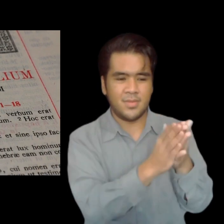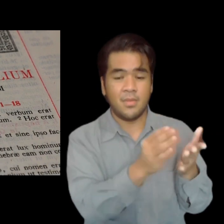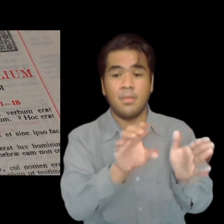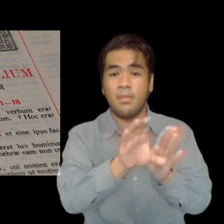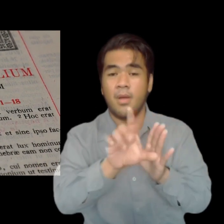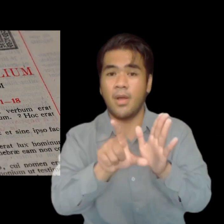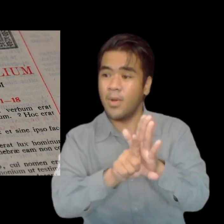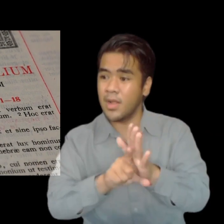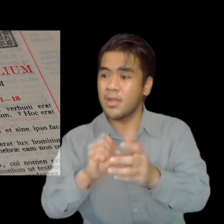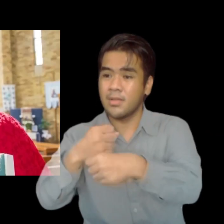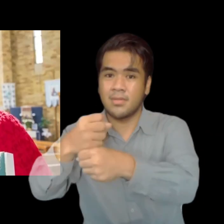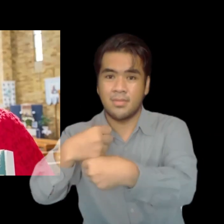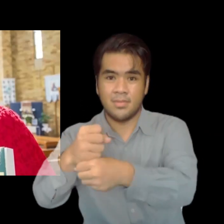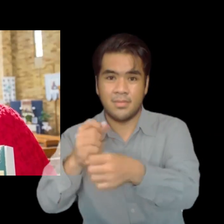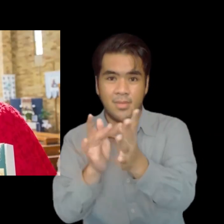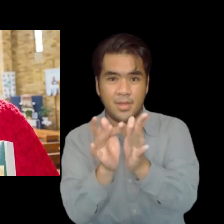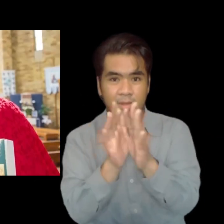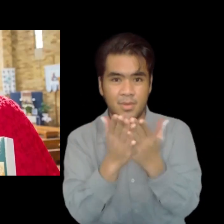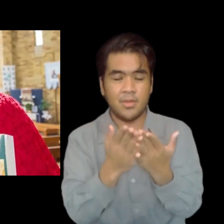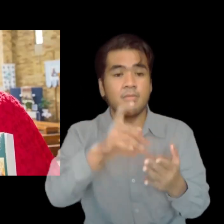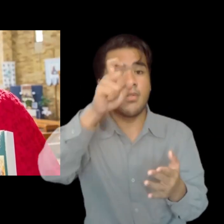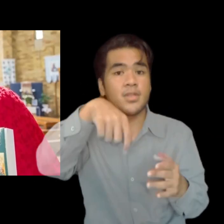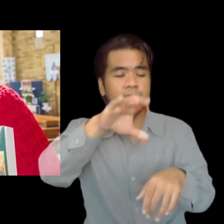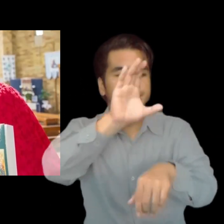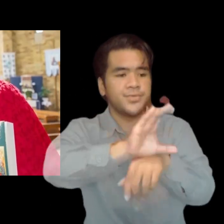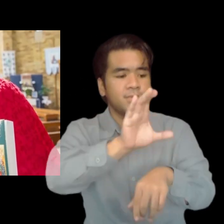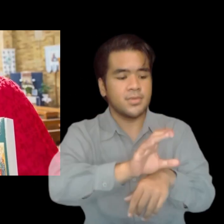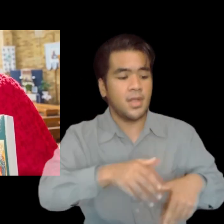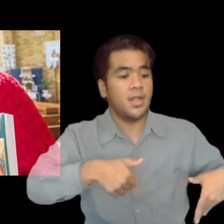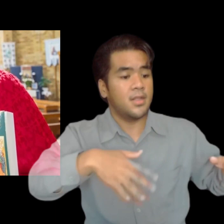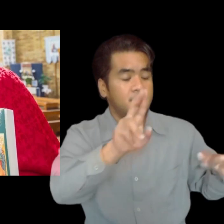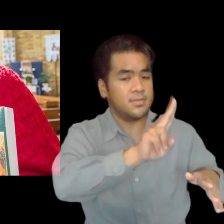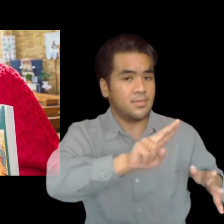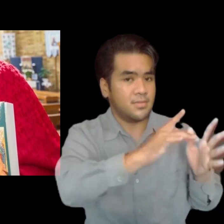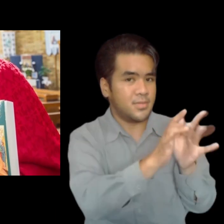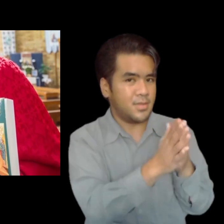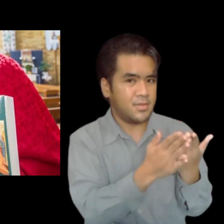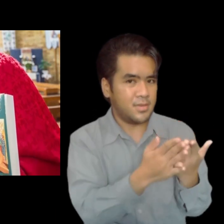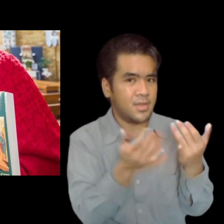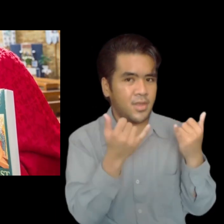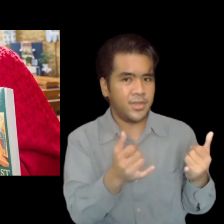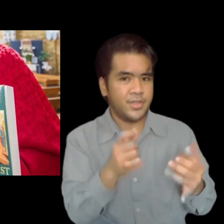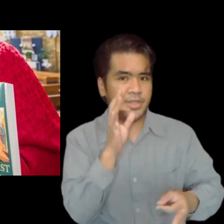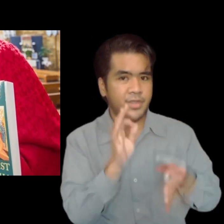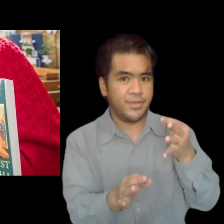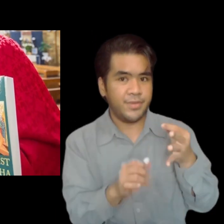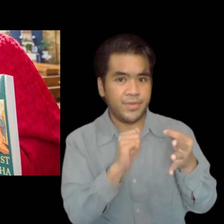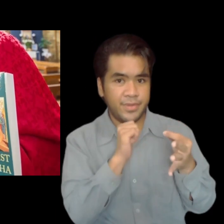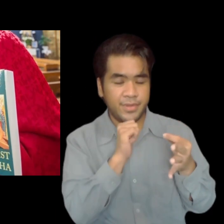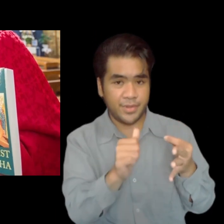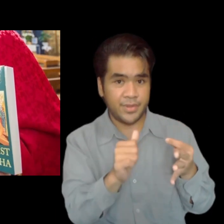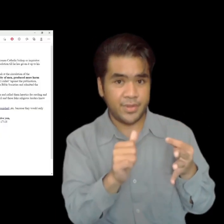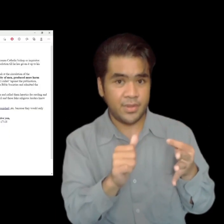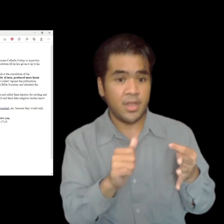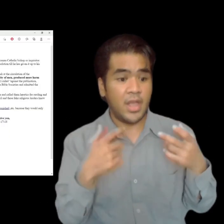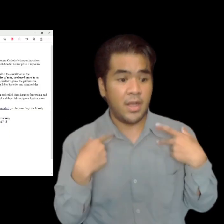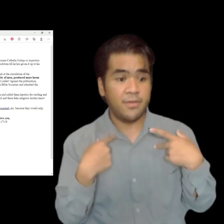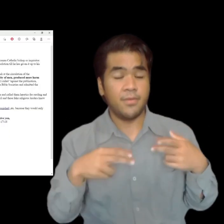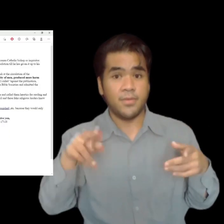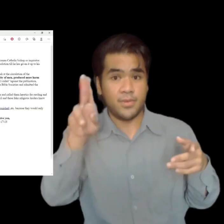understand. And if you'll notice, the Catholic Church does not even follow the Bible, but the Catechism. So if they really